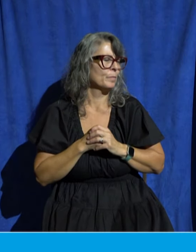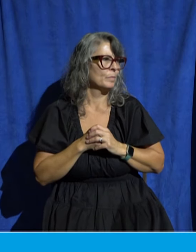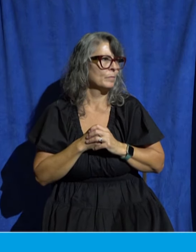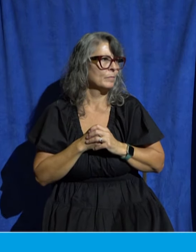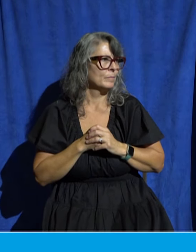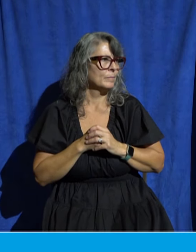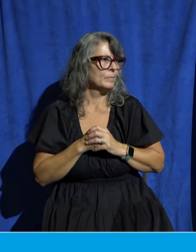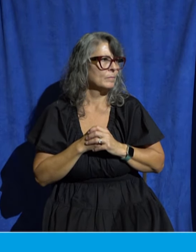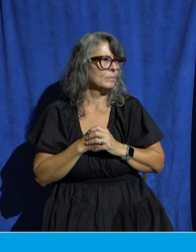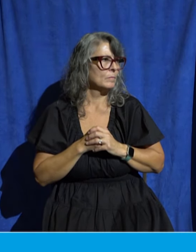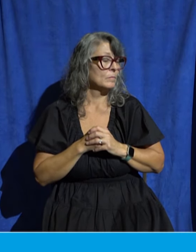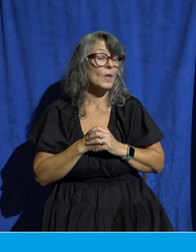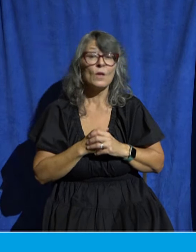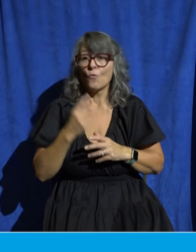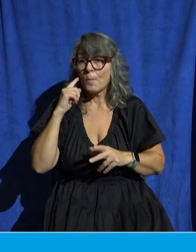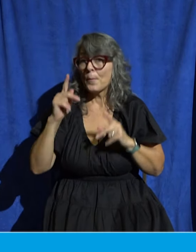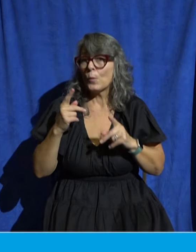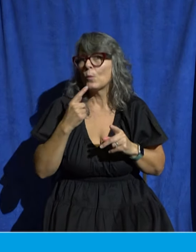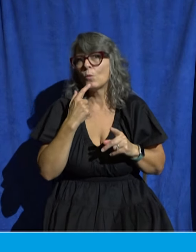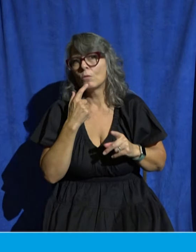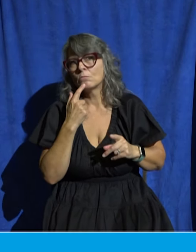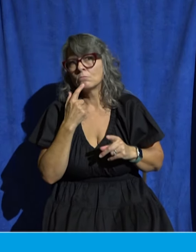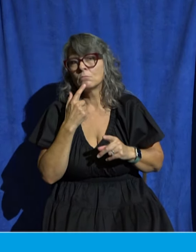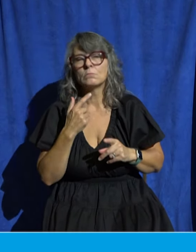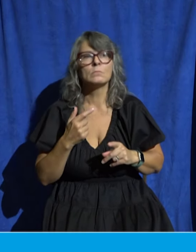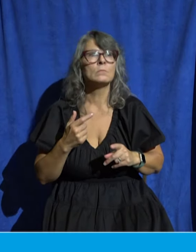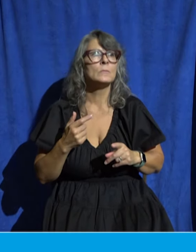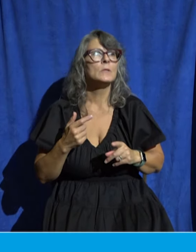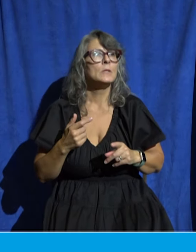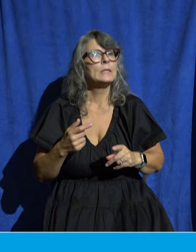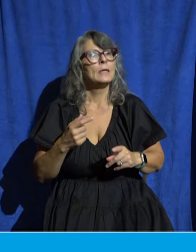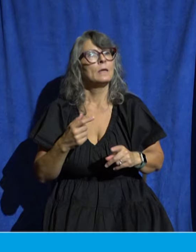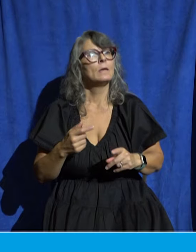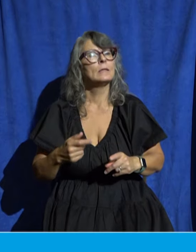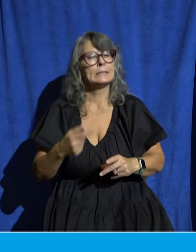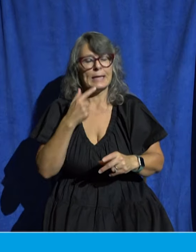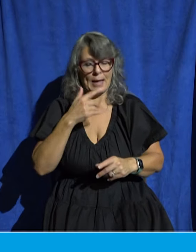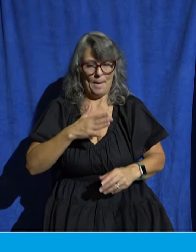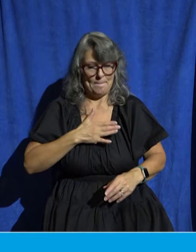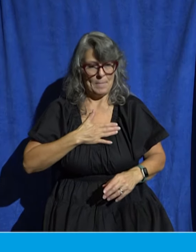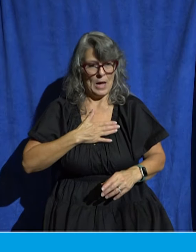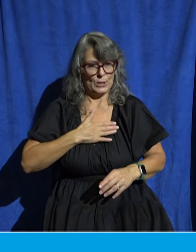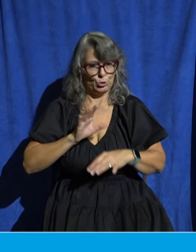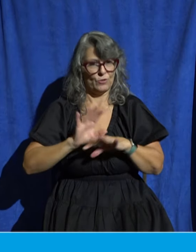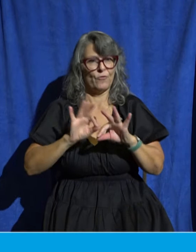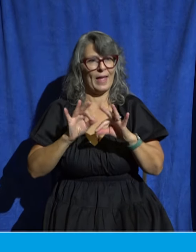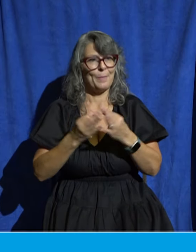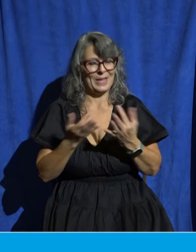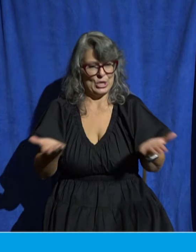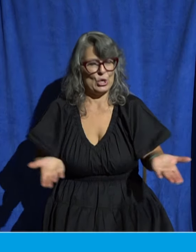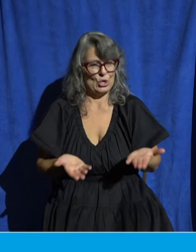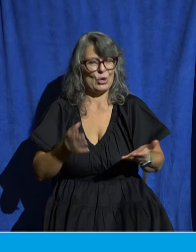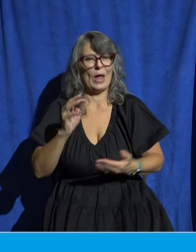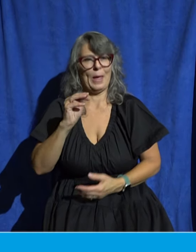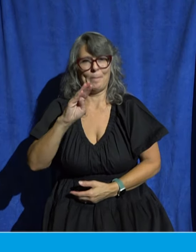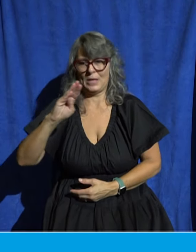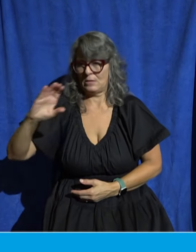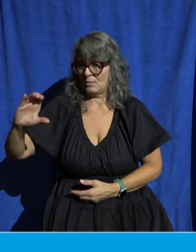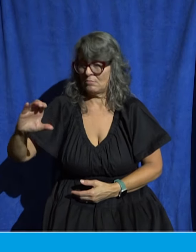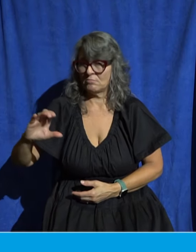and to those of you who consider NBC to be your church family particularly if you're a member of NBC and you're not serving in some